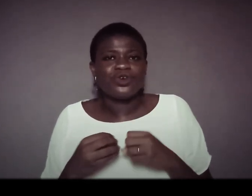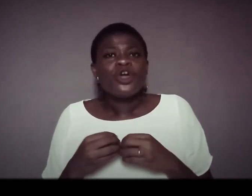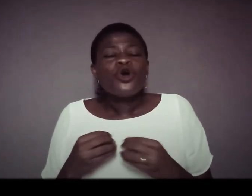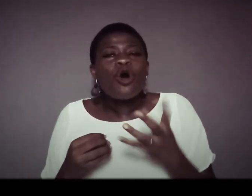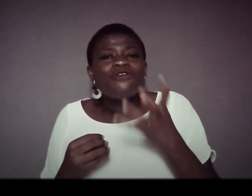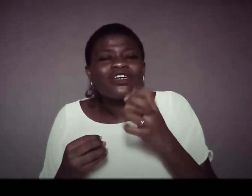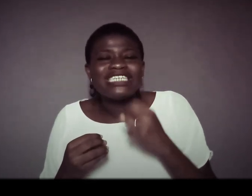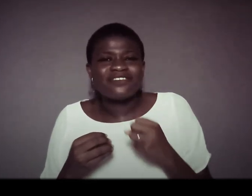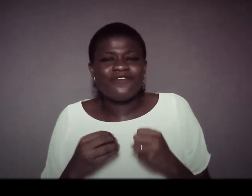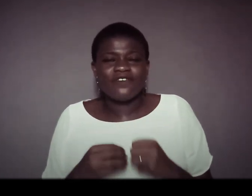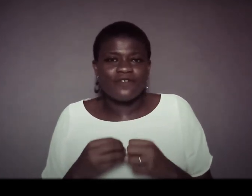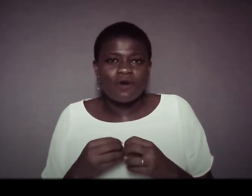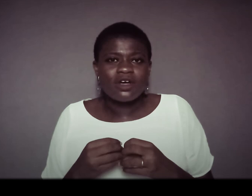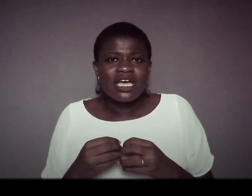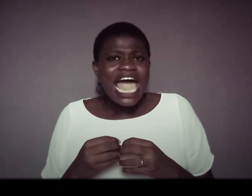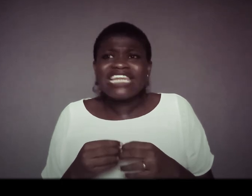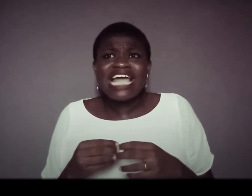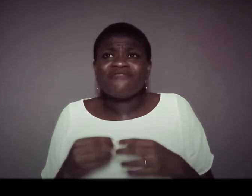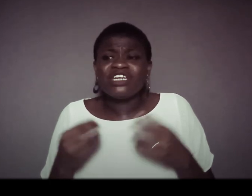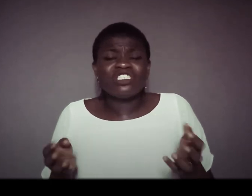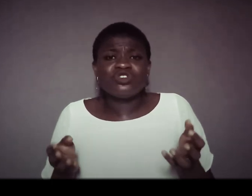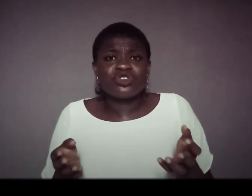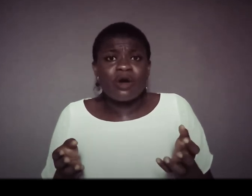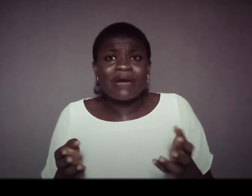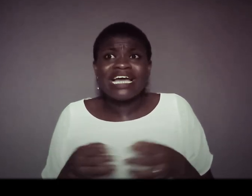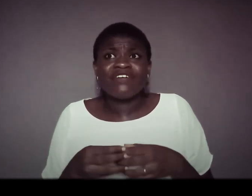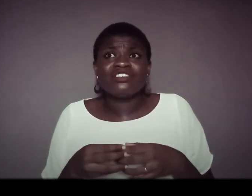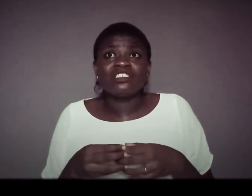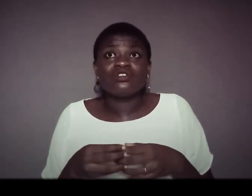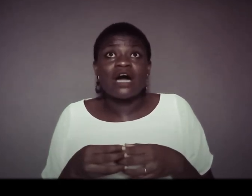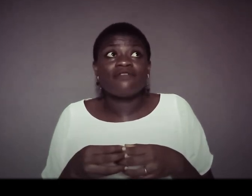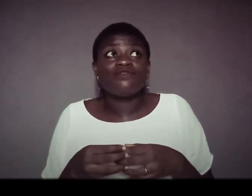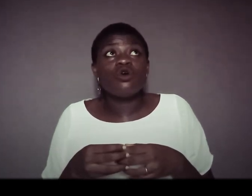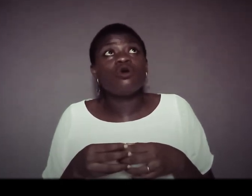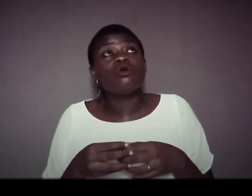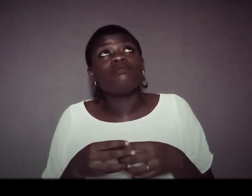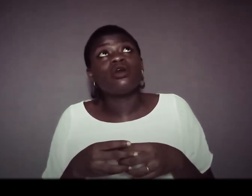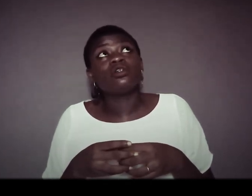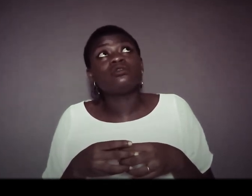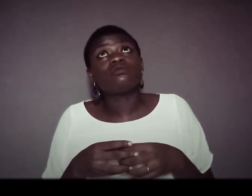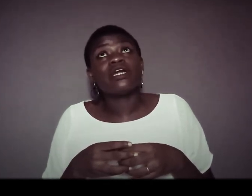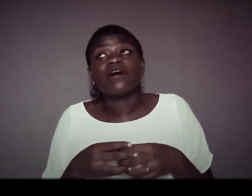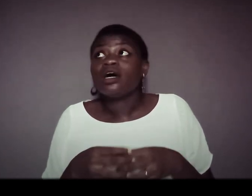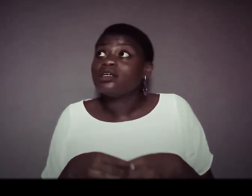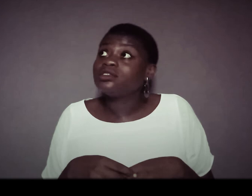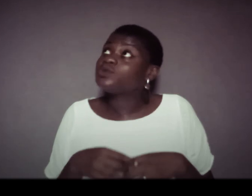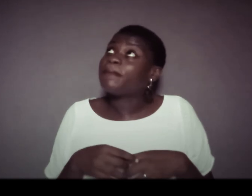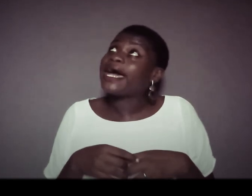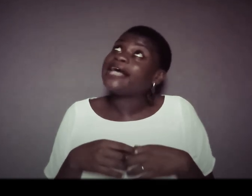call for that favor i didn't have any reason to stop i have any reason to have low blood whatever this one my eyes